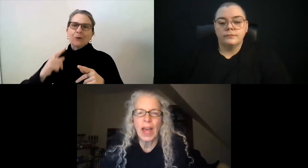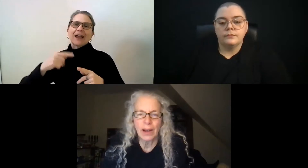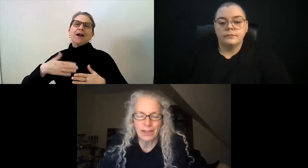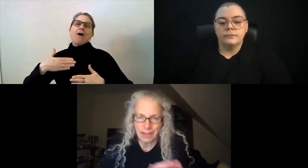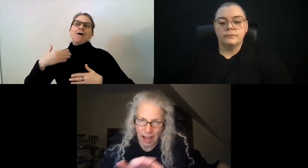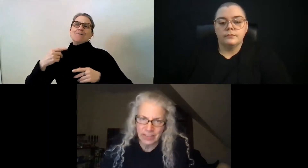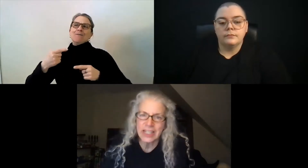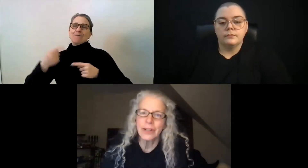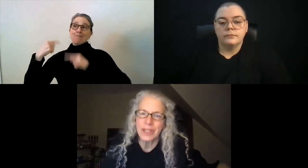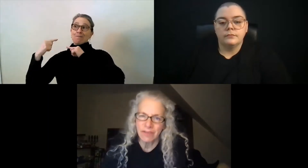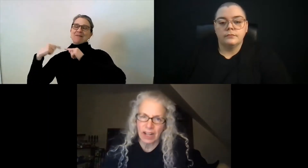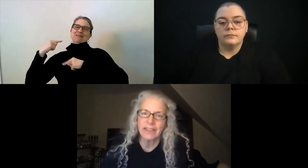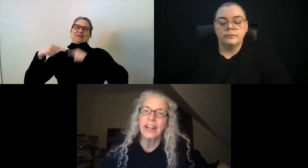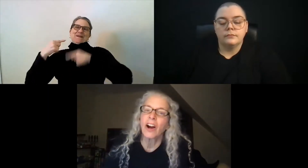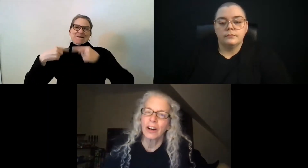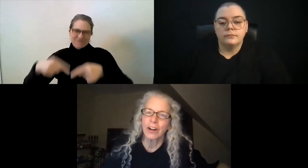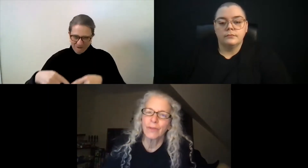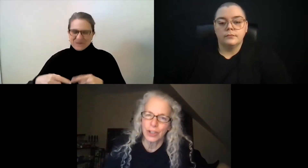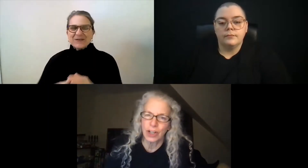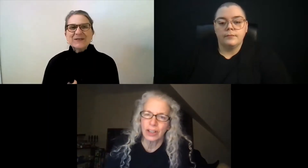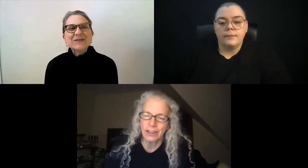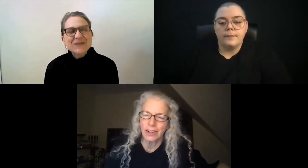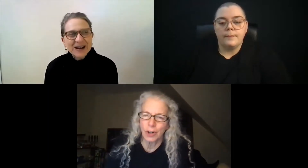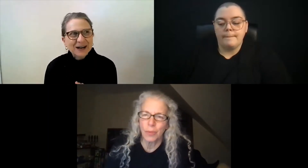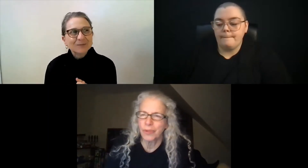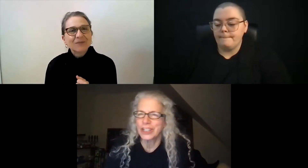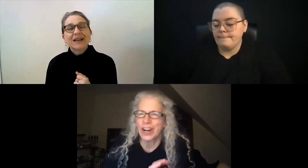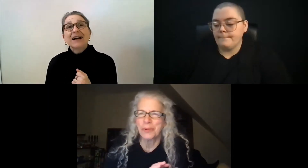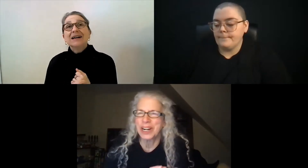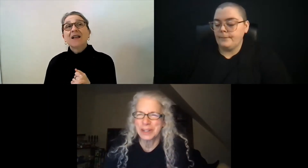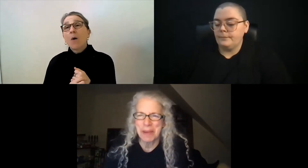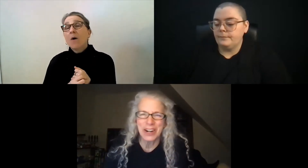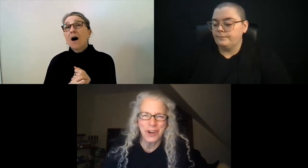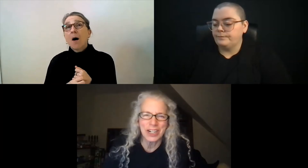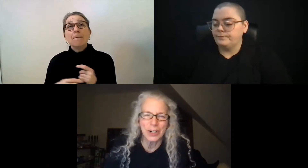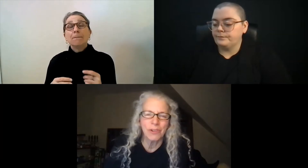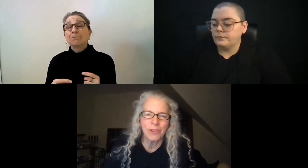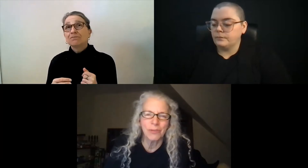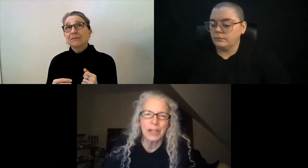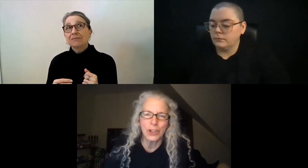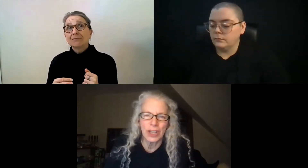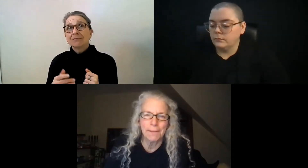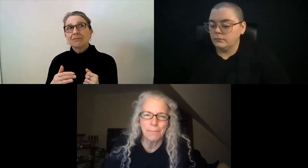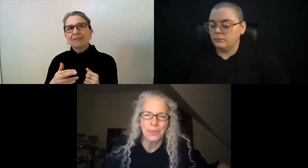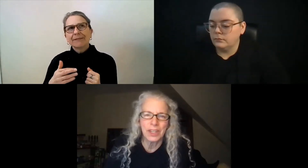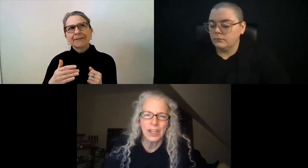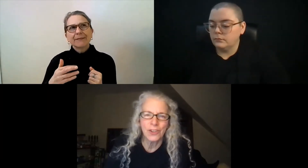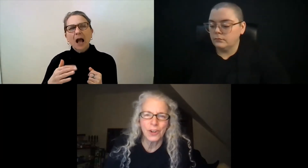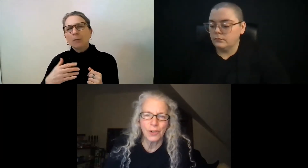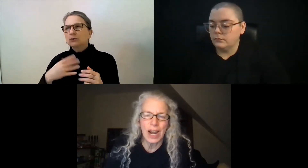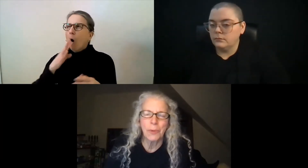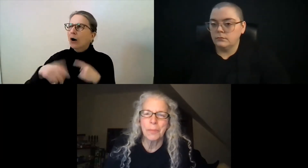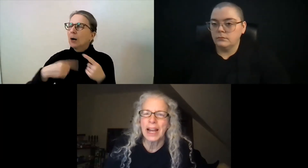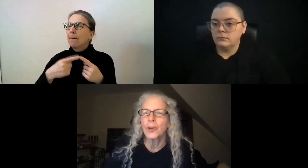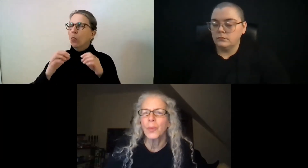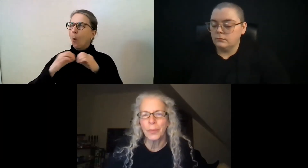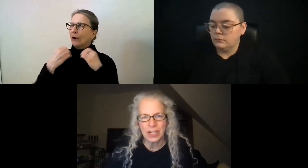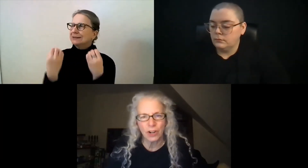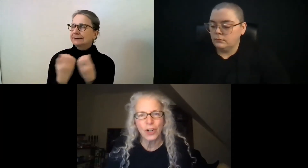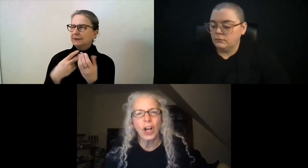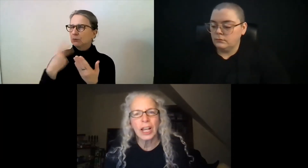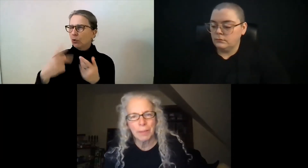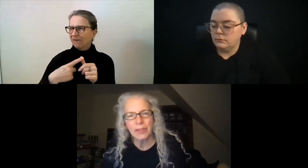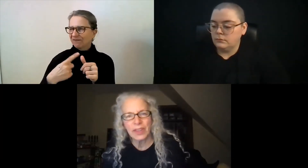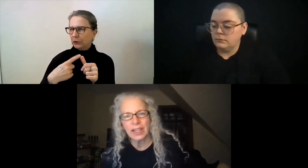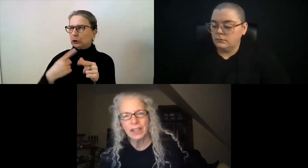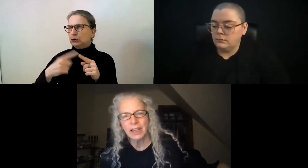So that obviously was involved in our original incorporation. I wanted to backtrack to mention that. So now we're back to when we